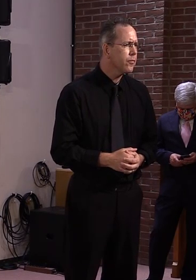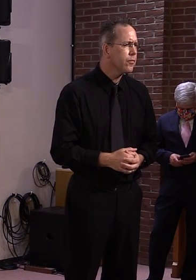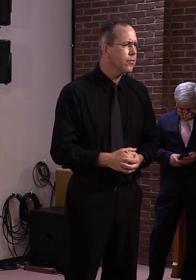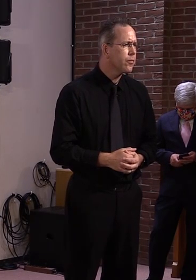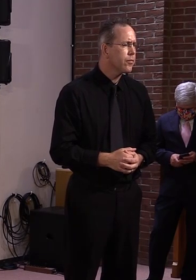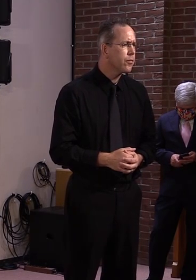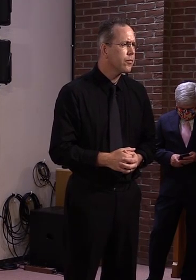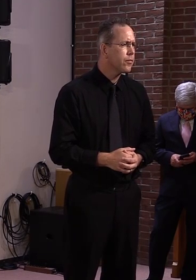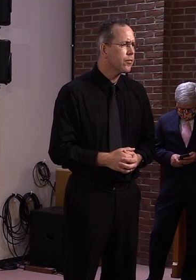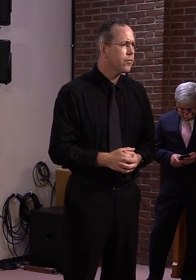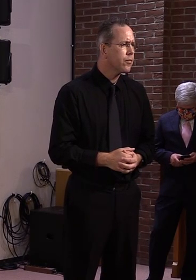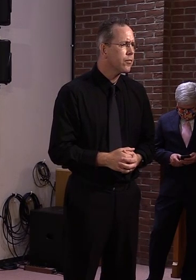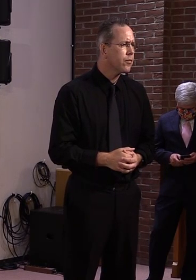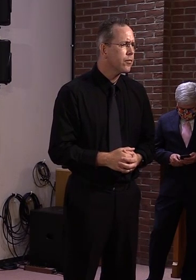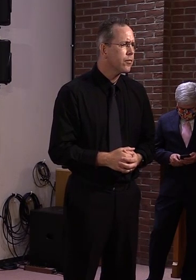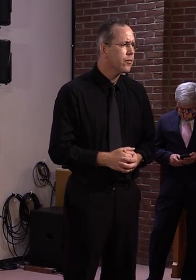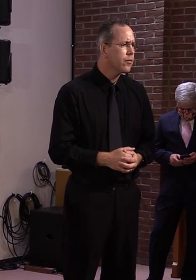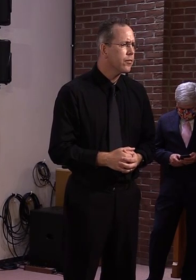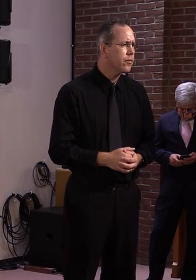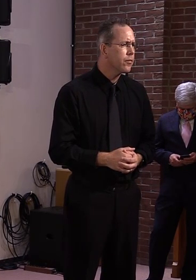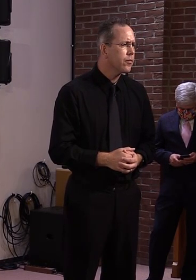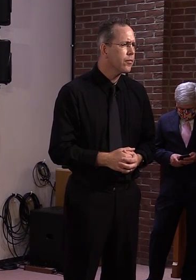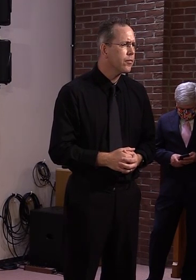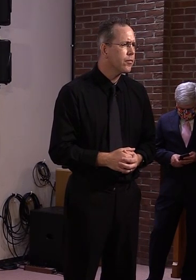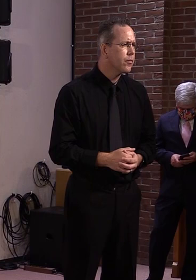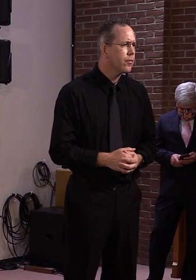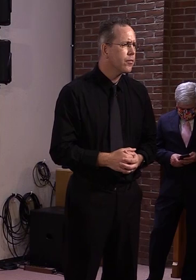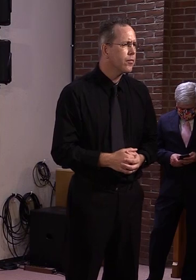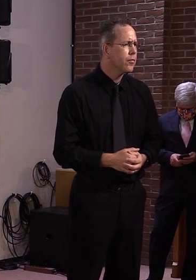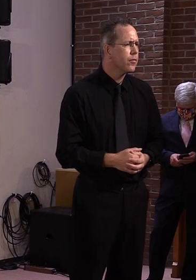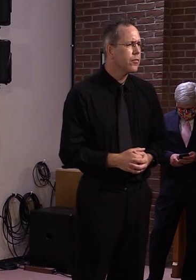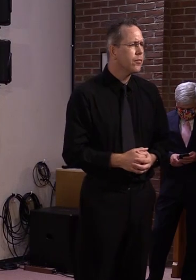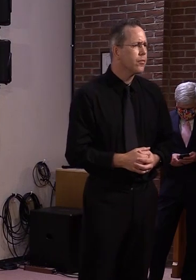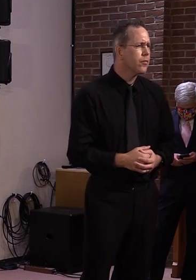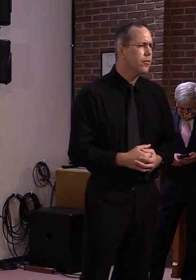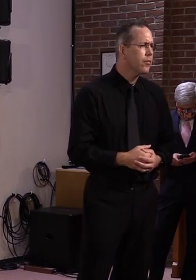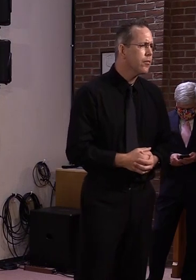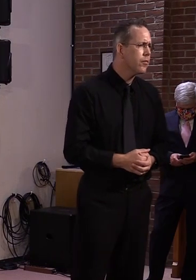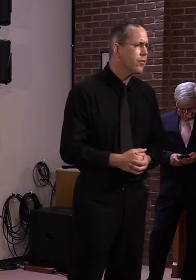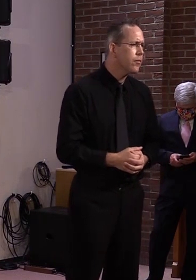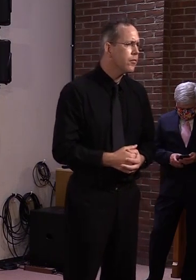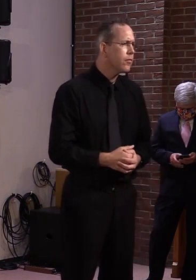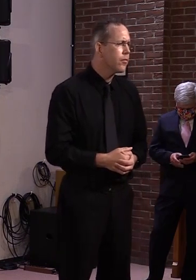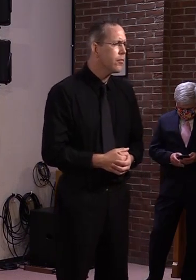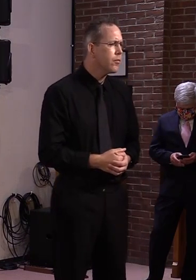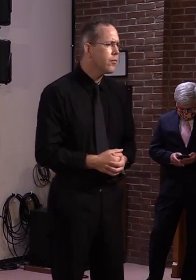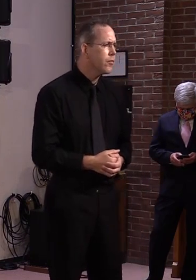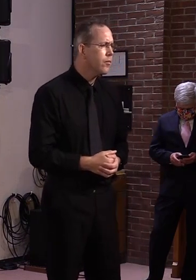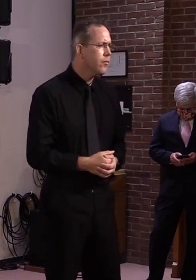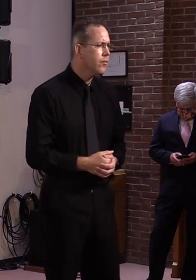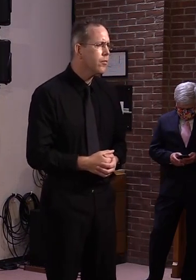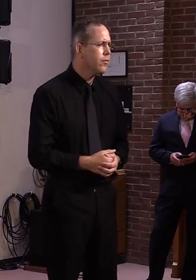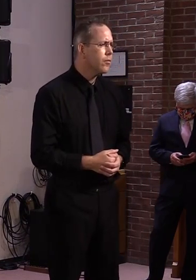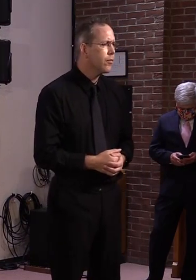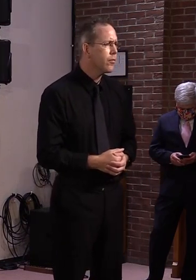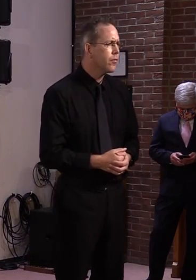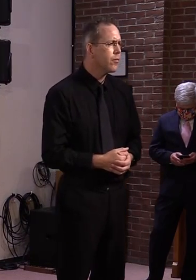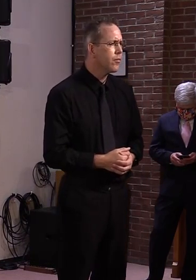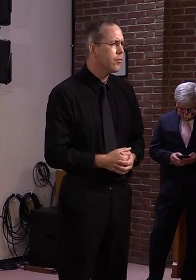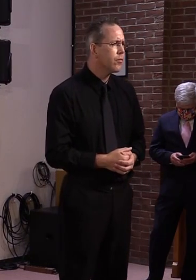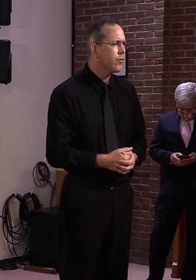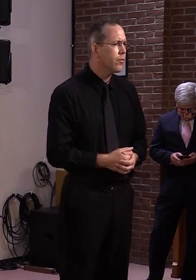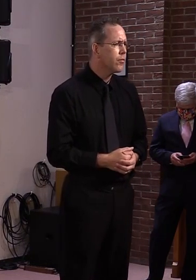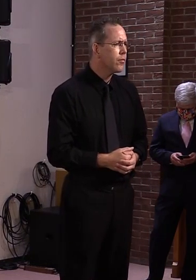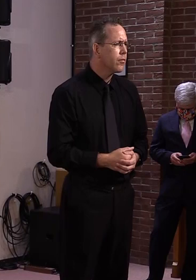saying that, that the pro tem was, was playing politics with the issue? I, I, you referenced the upcoming primary election. Well, I just think that it's just